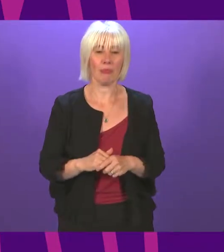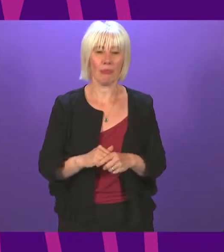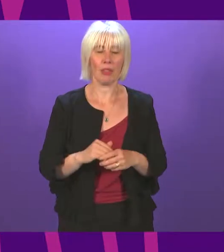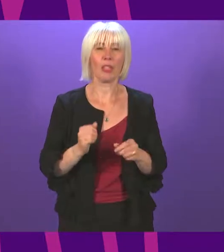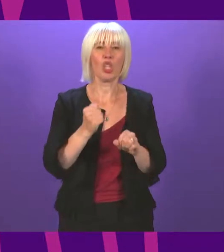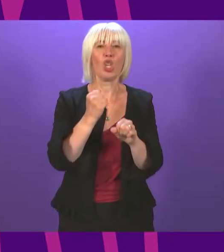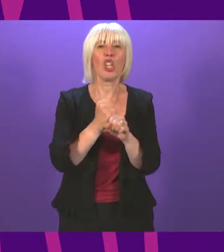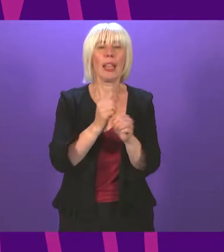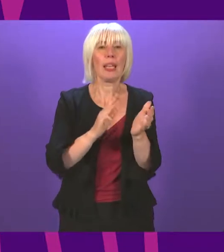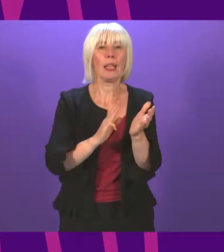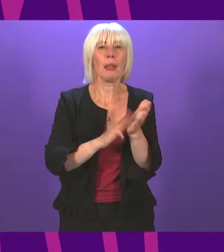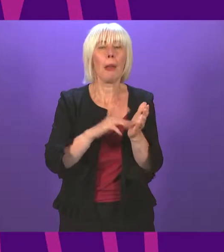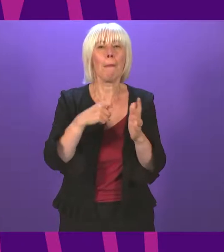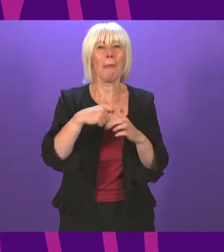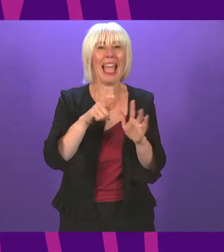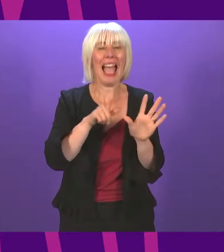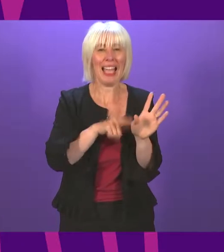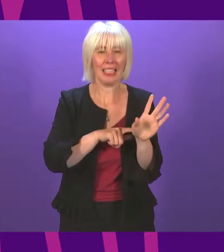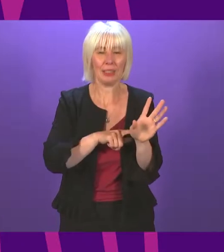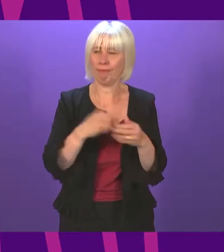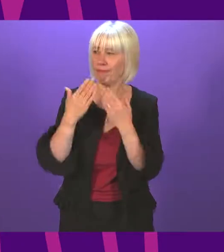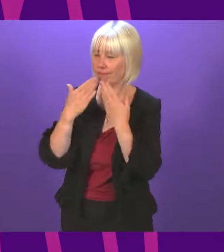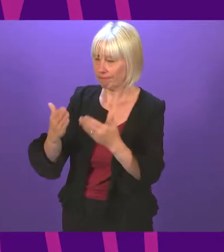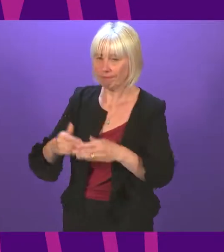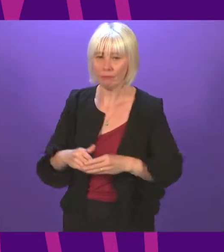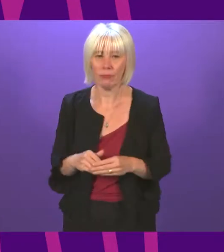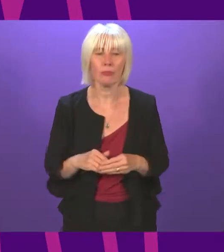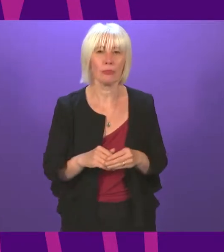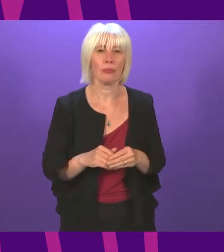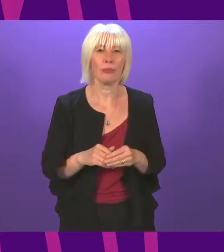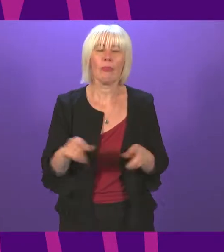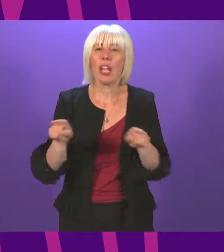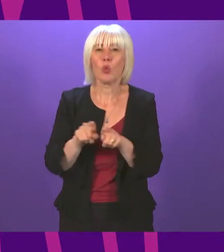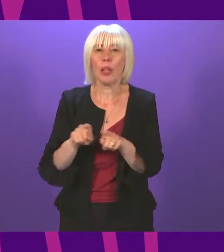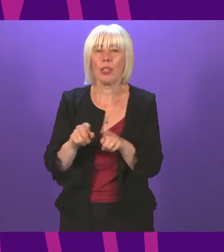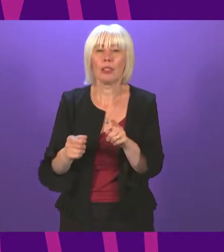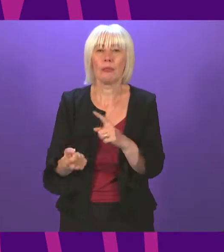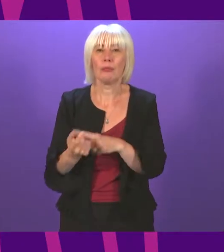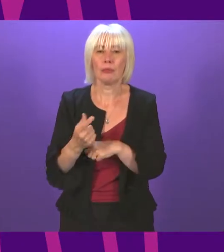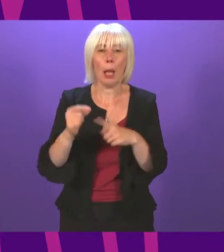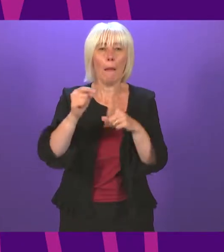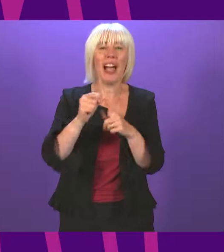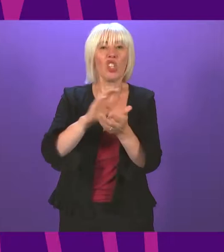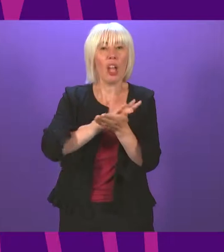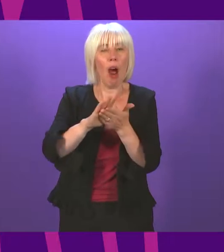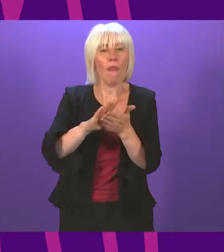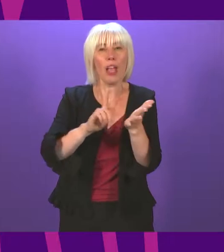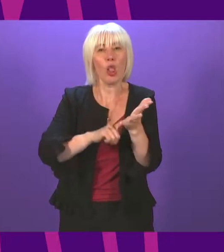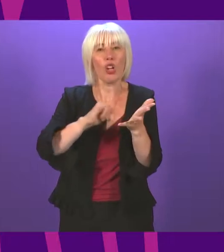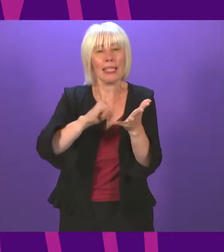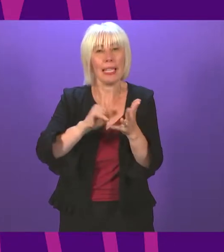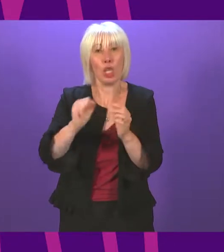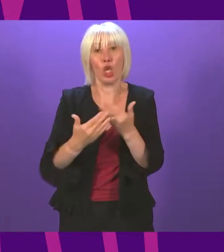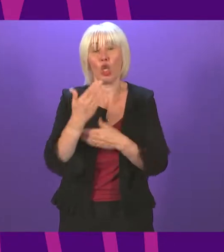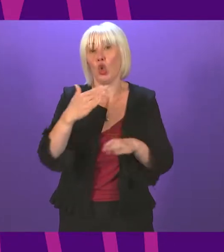Mackay, six minutes. Thank you. Thank you, Deputy Presiding Officer. Can I also take this opportunity to welcome Patrick Harvey and Lorna Slater to their new